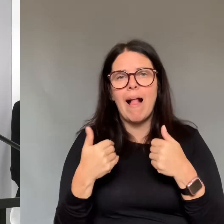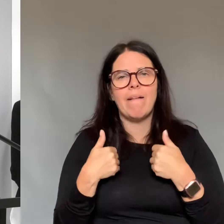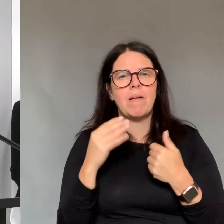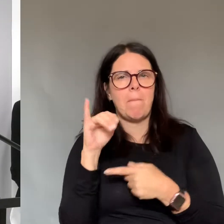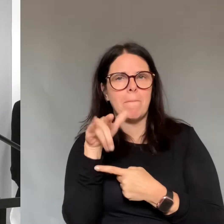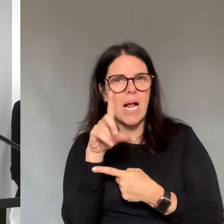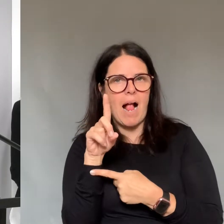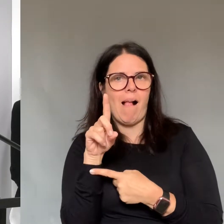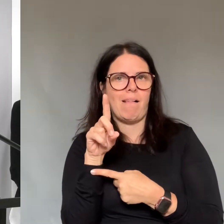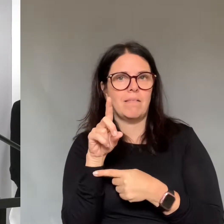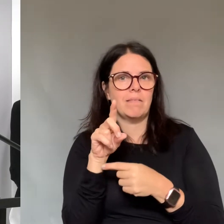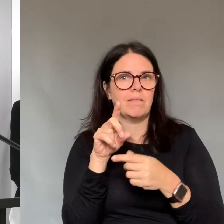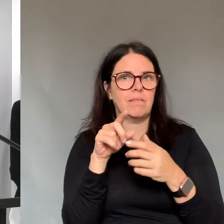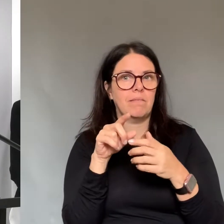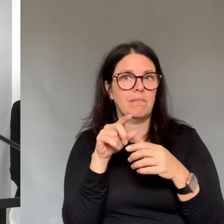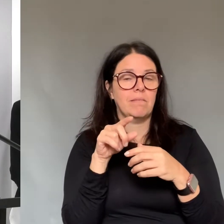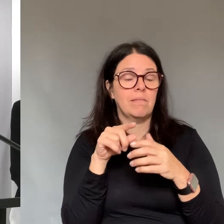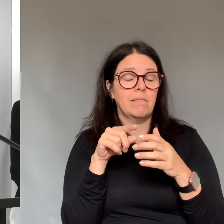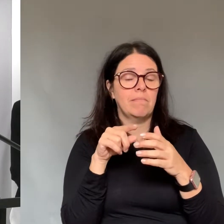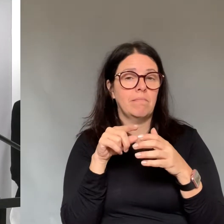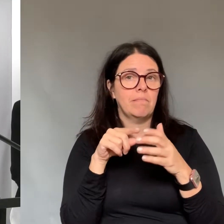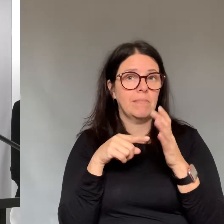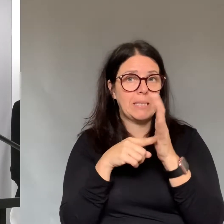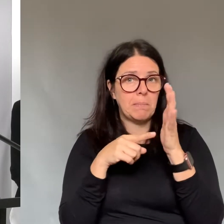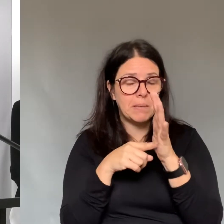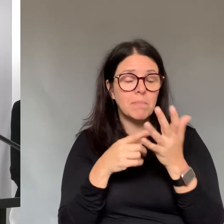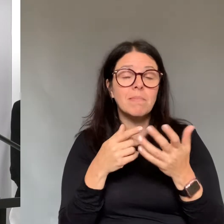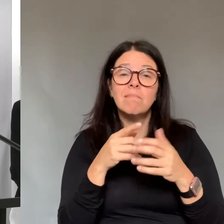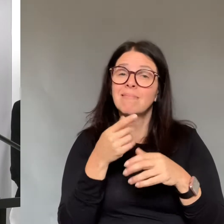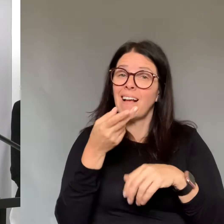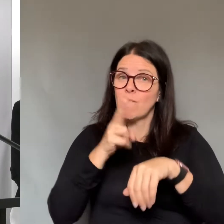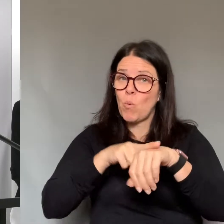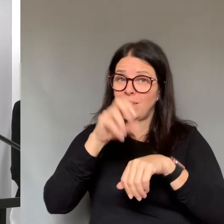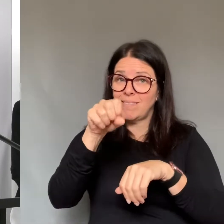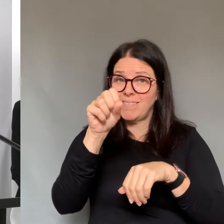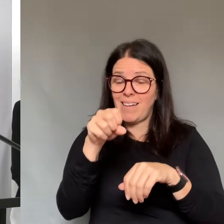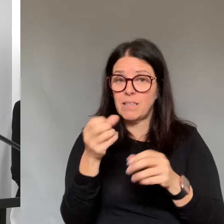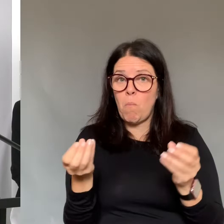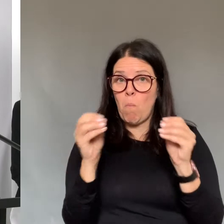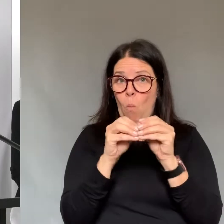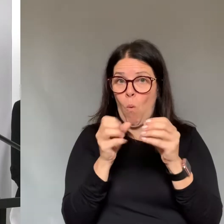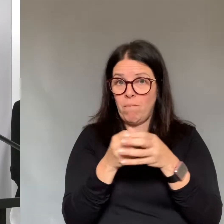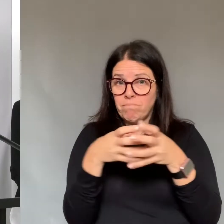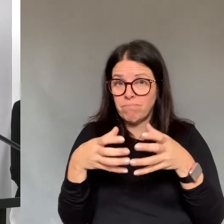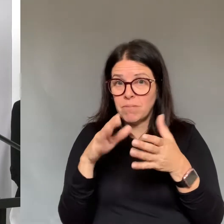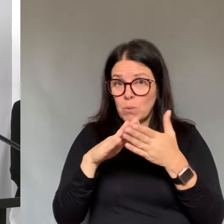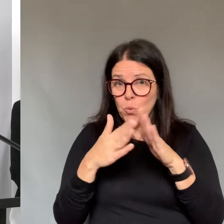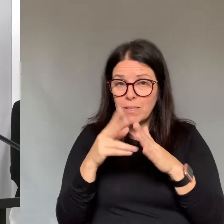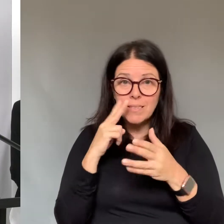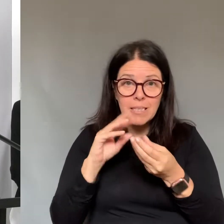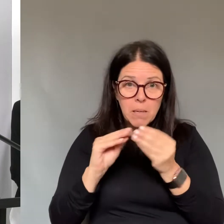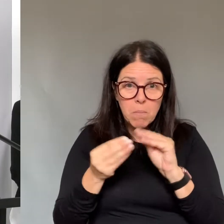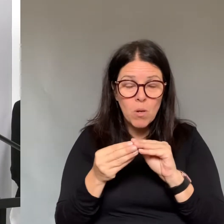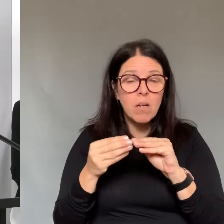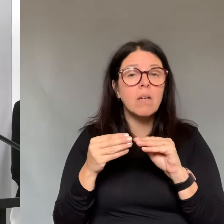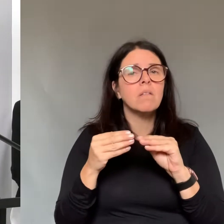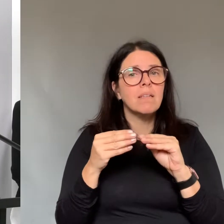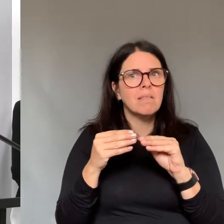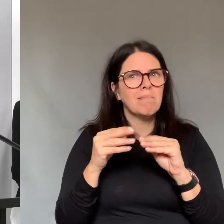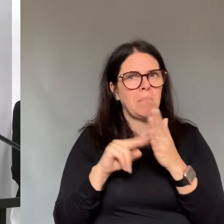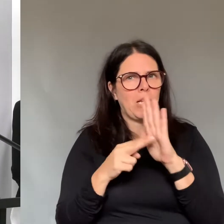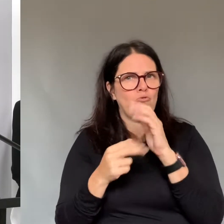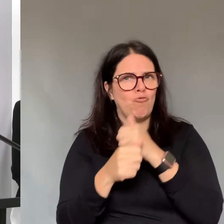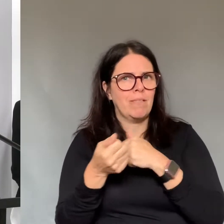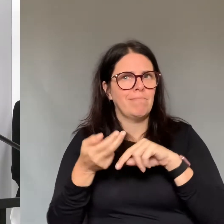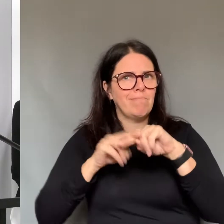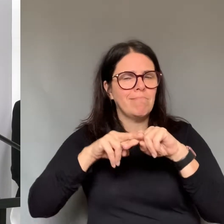All these cases that we are getting in the community is travel outside of the country and only one case who traveled within Ontario. Many of you are wondering about